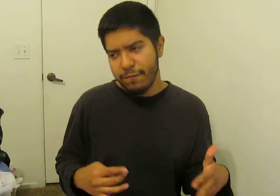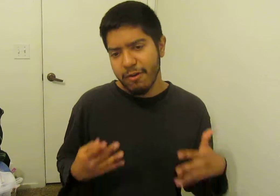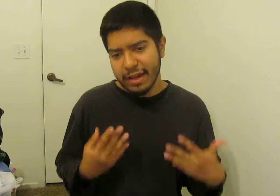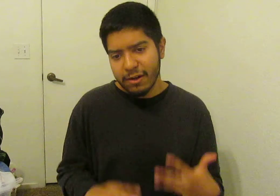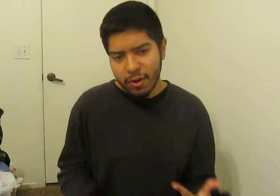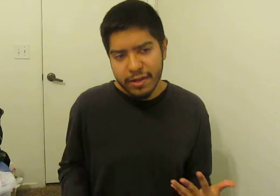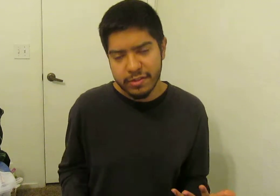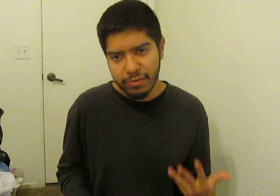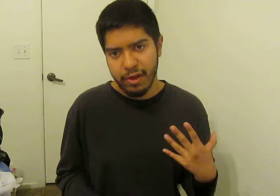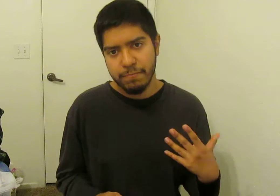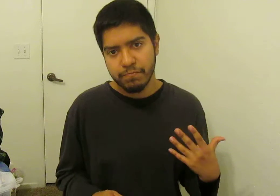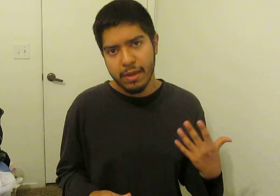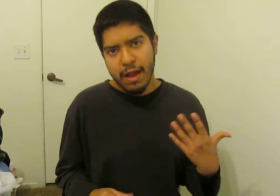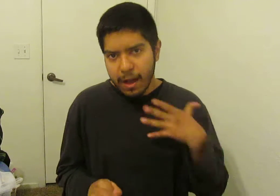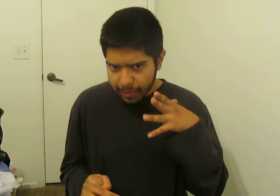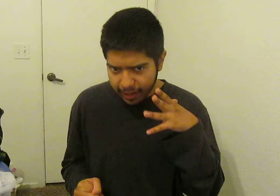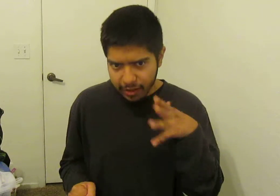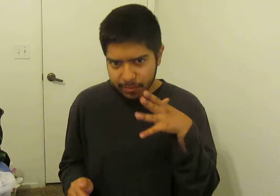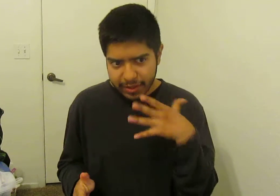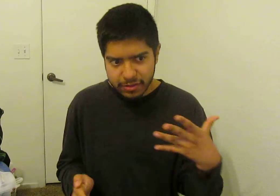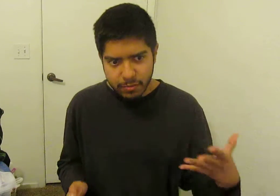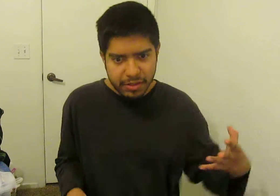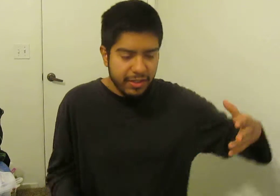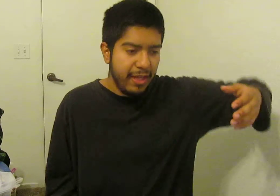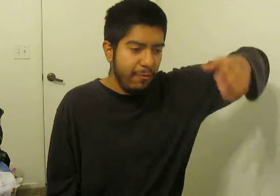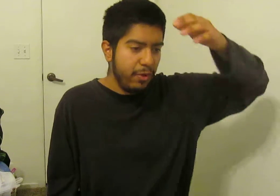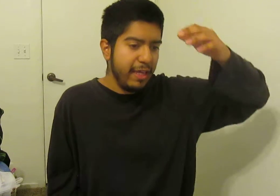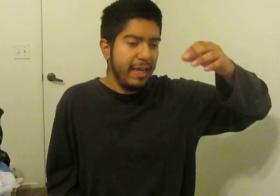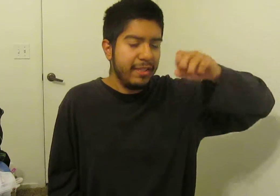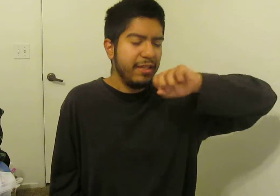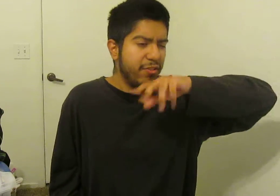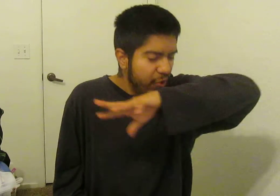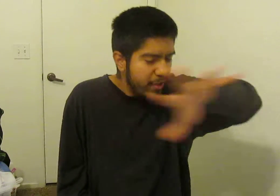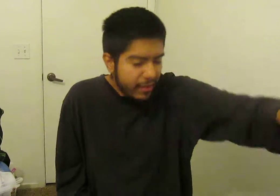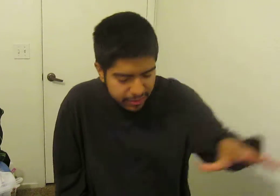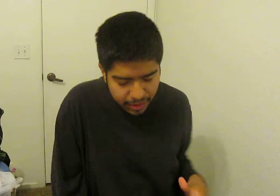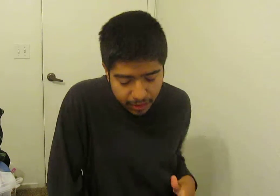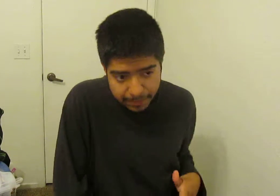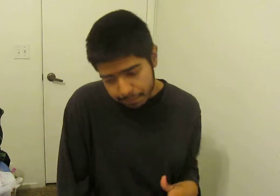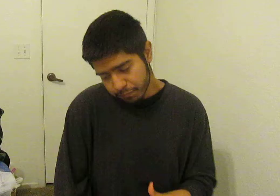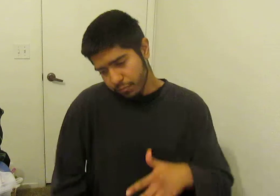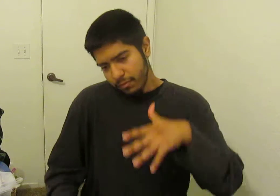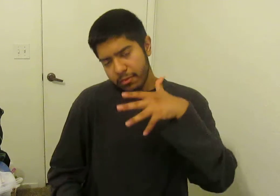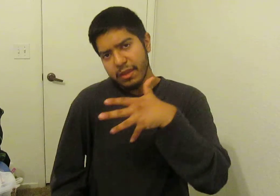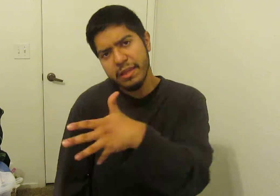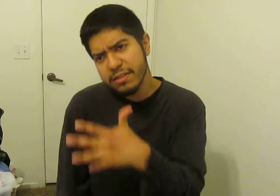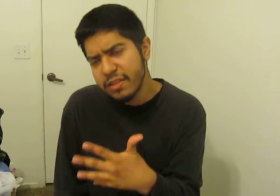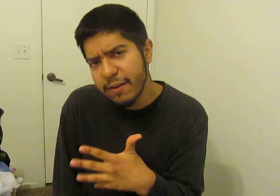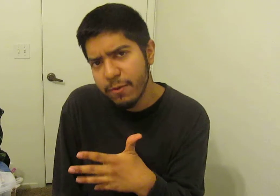felt kind of rushed, but I'm not going to complain too much because that really isn't too necessary. And then aside from